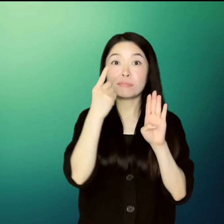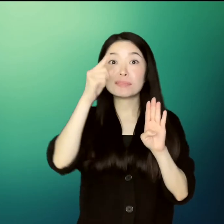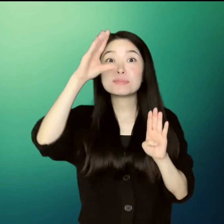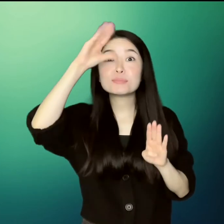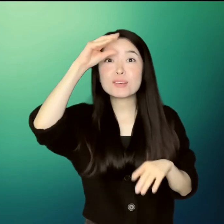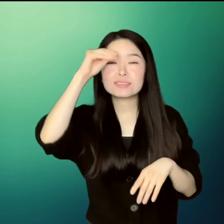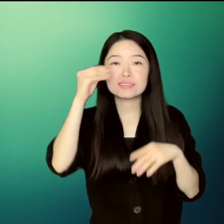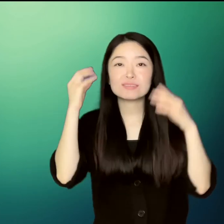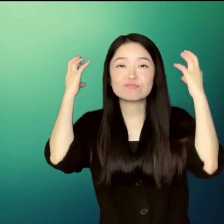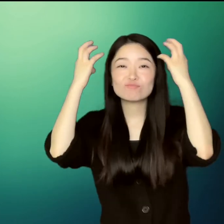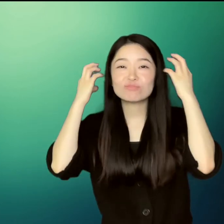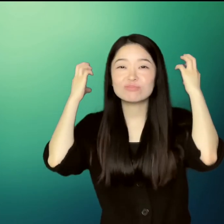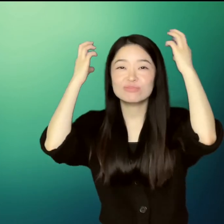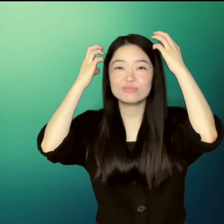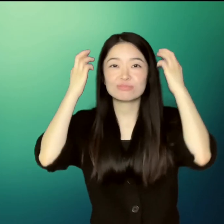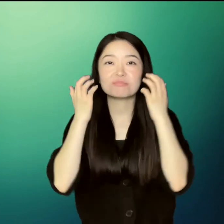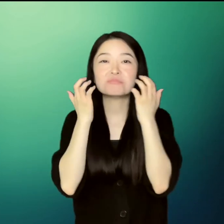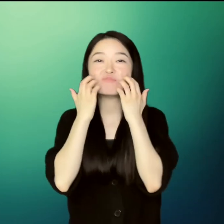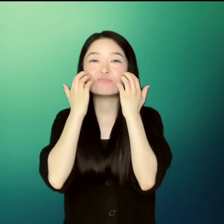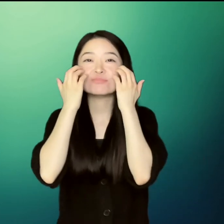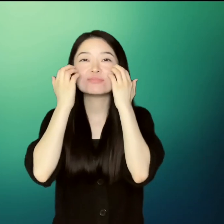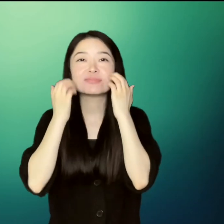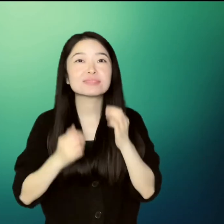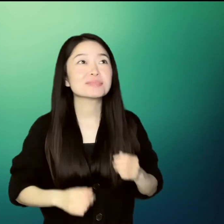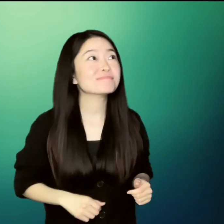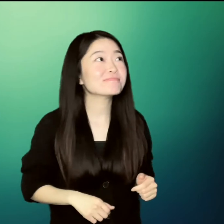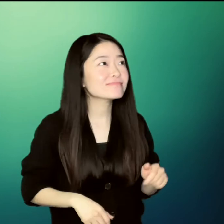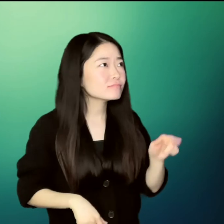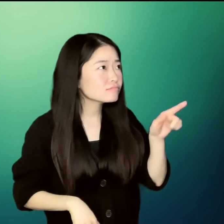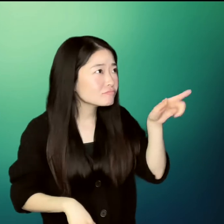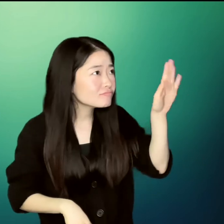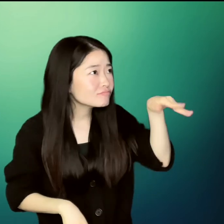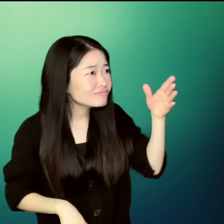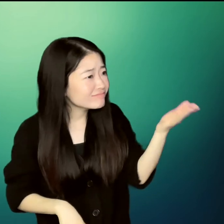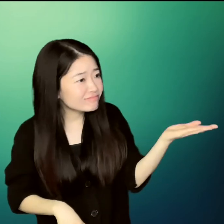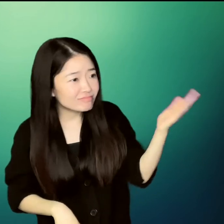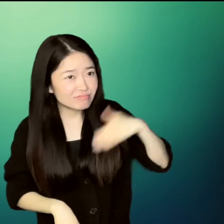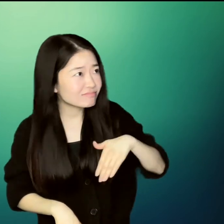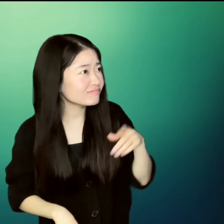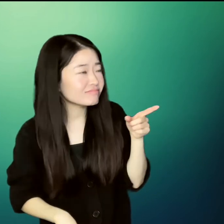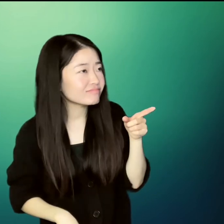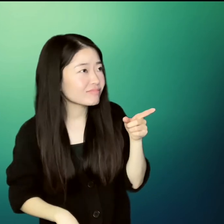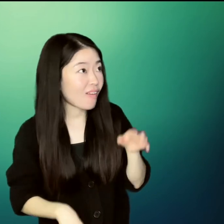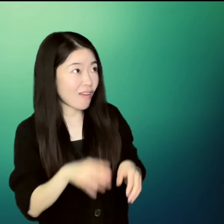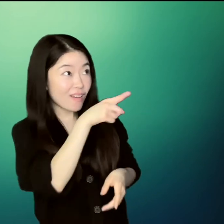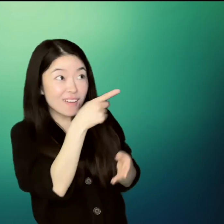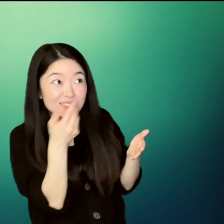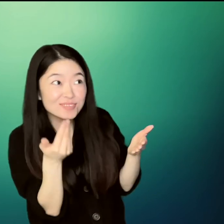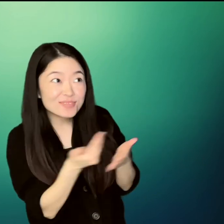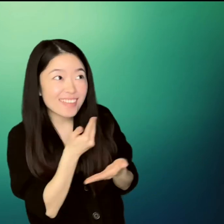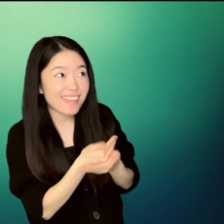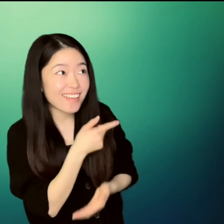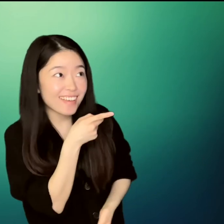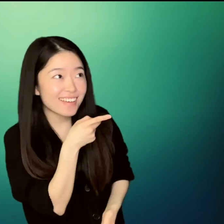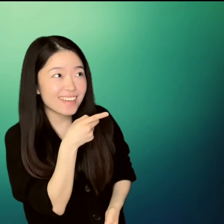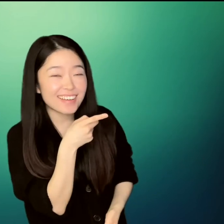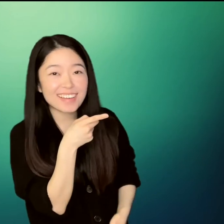Aren't you going in? Asked the curly-haired boy with lots of dots on his face. You're the new girl, right? He asked